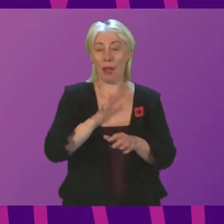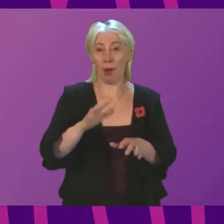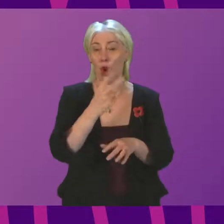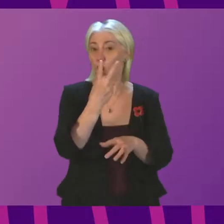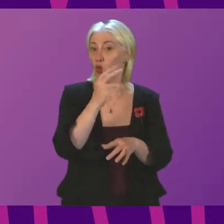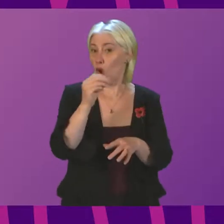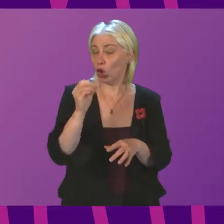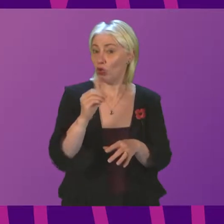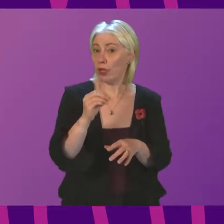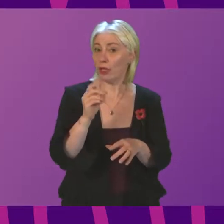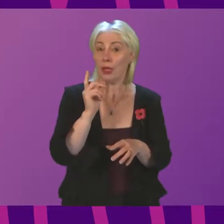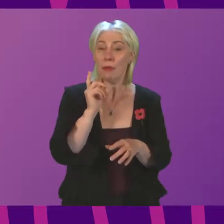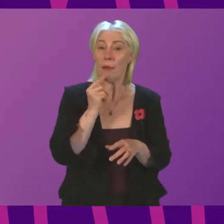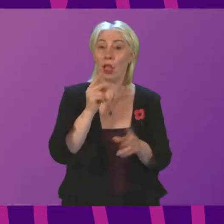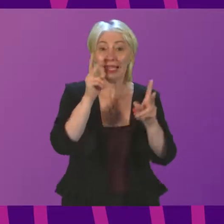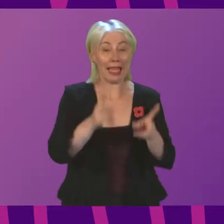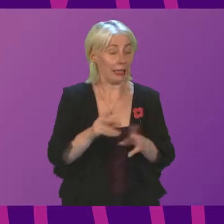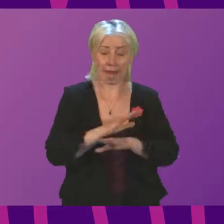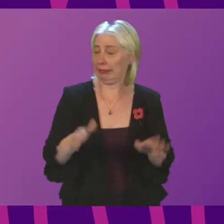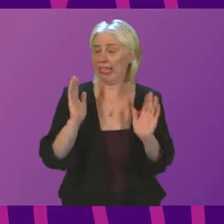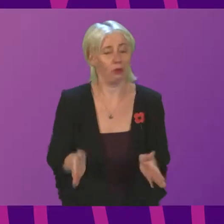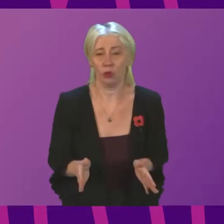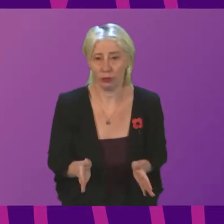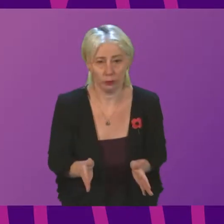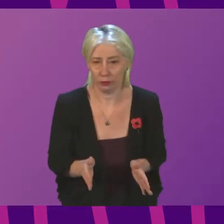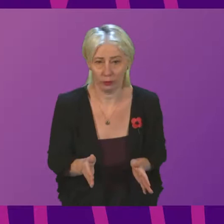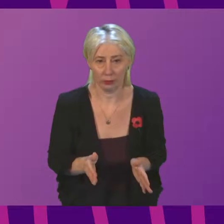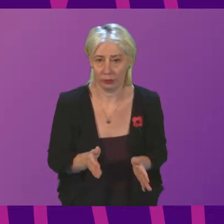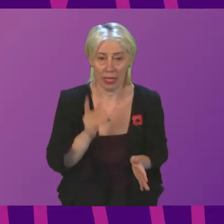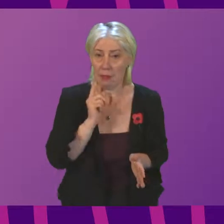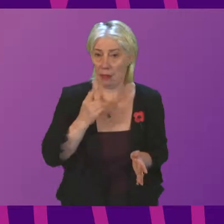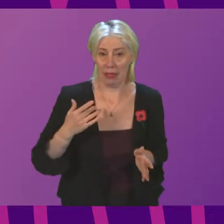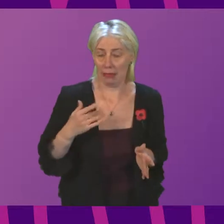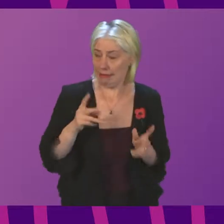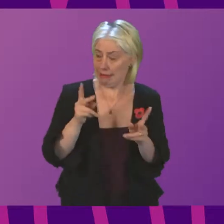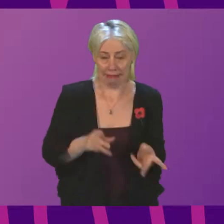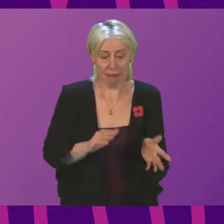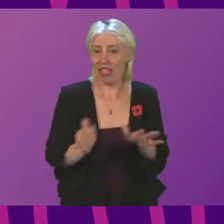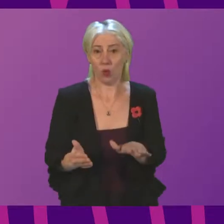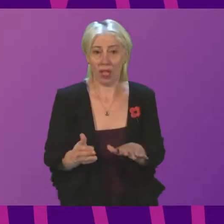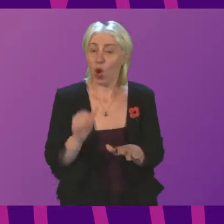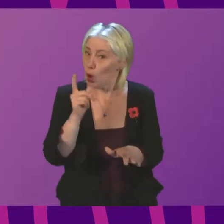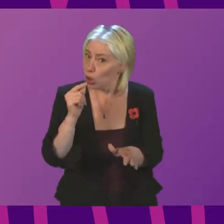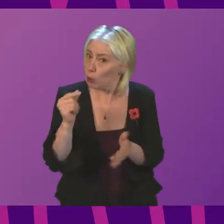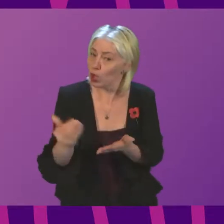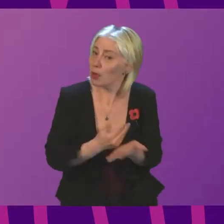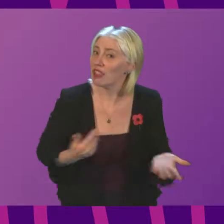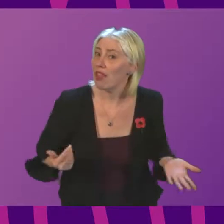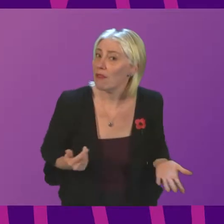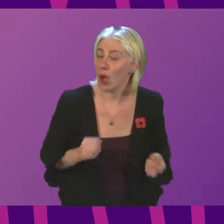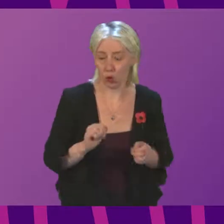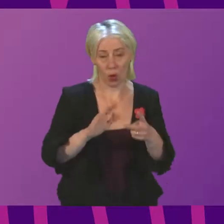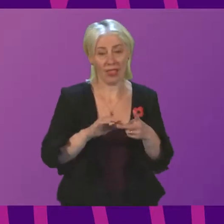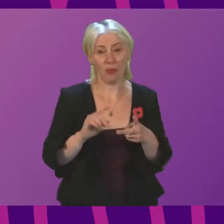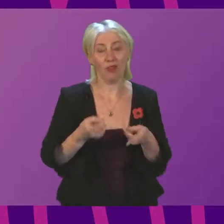200 avoidable deaths. Lives are being lost that could have been saved. Will the Deputy First Minister therefore accept